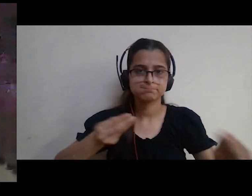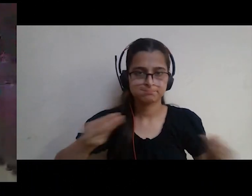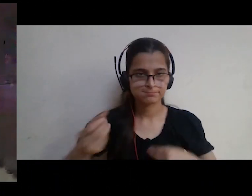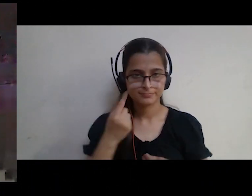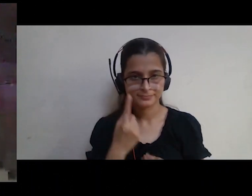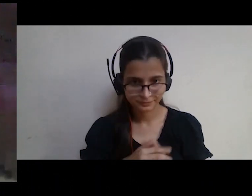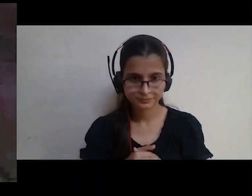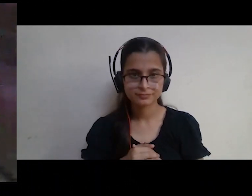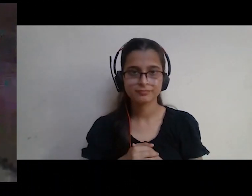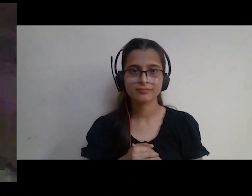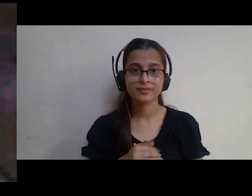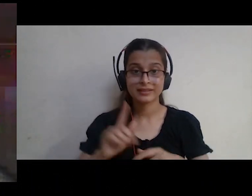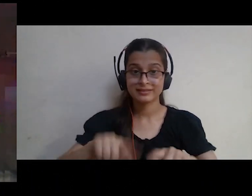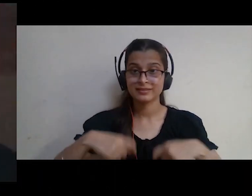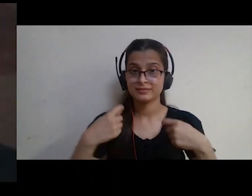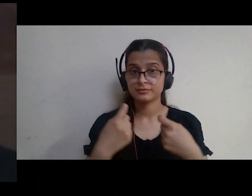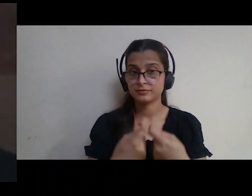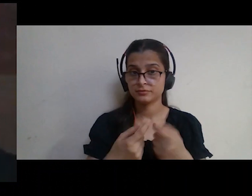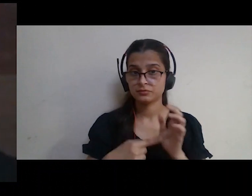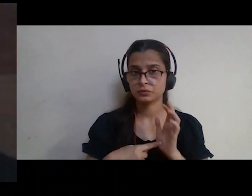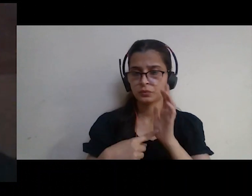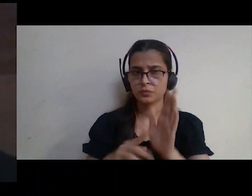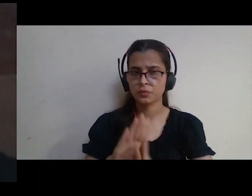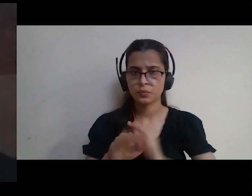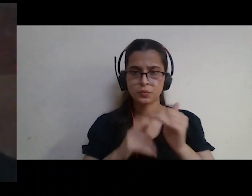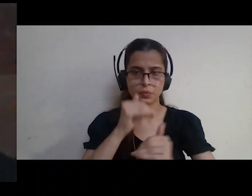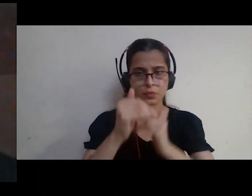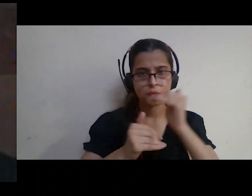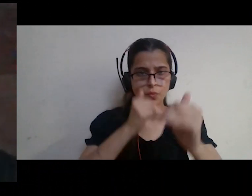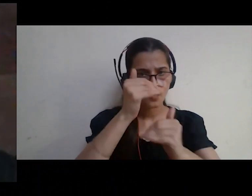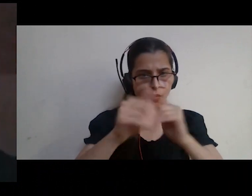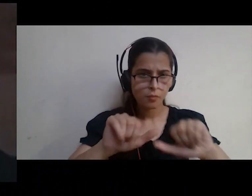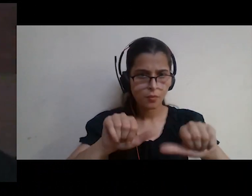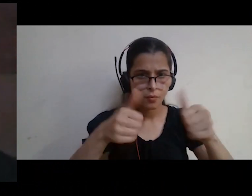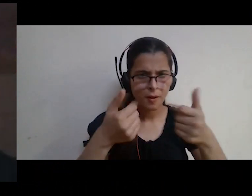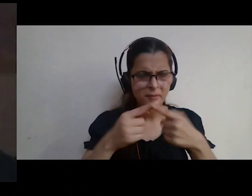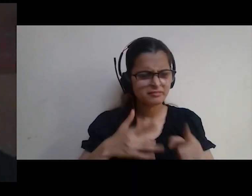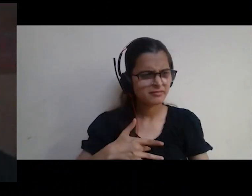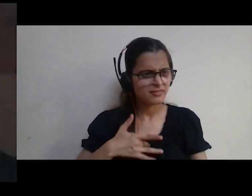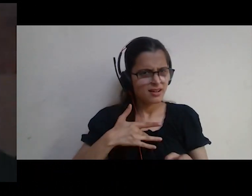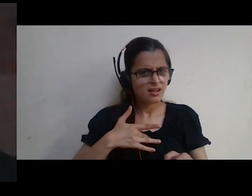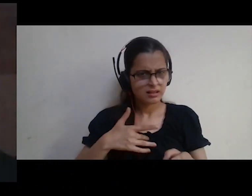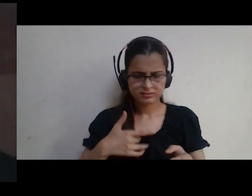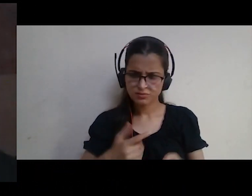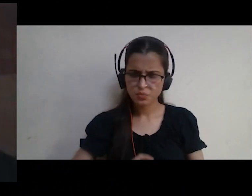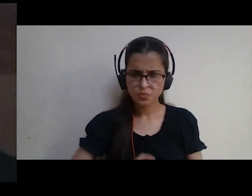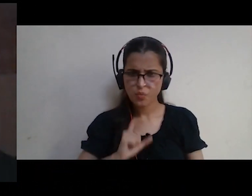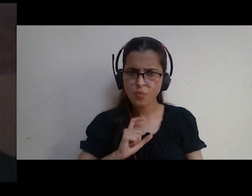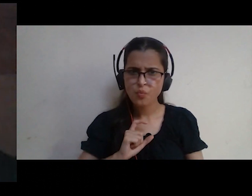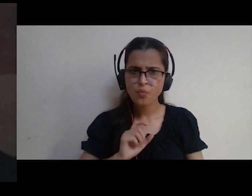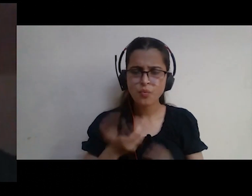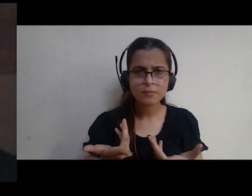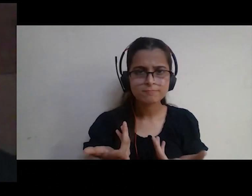the team the human race might develop progress but you will feel bad that you have contributed to it you